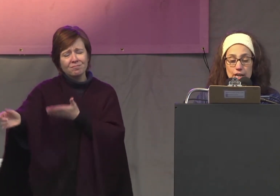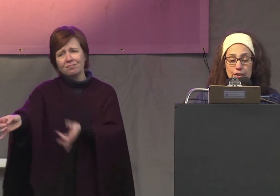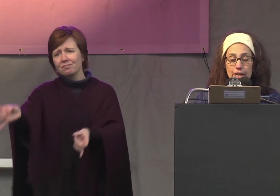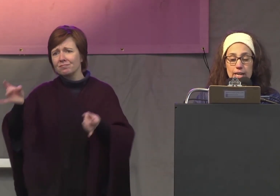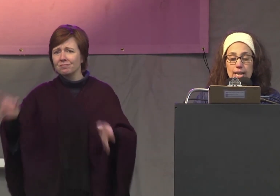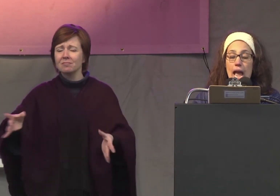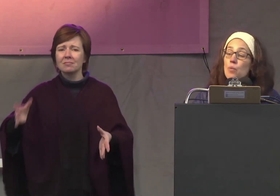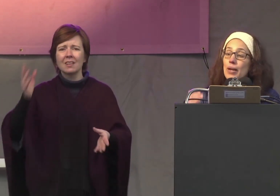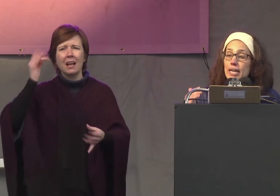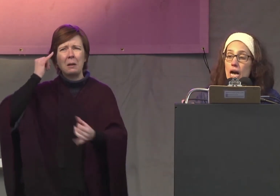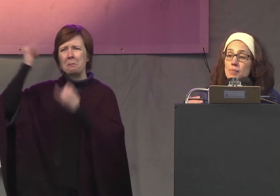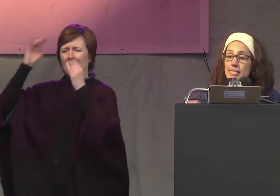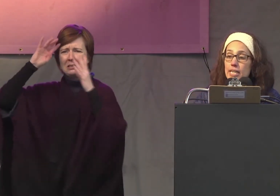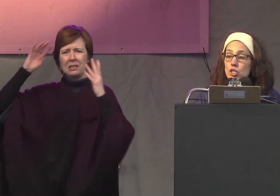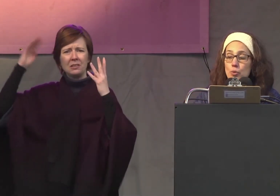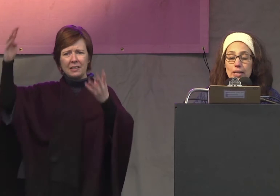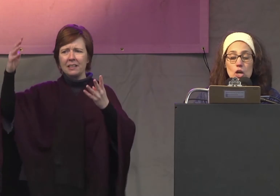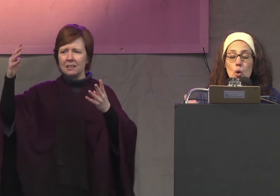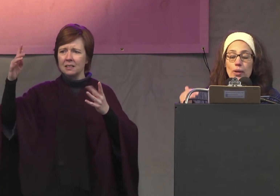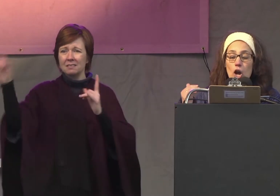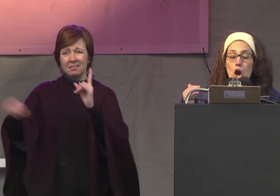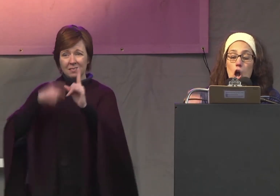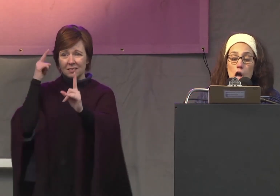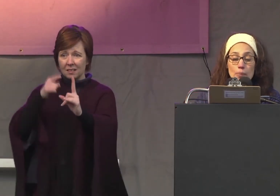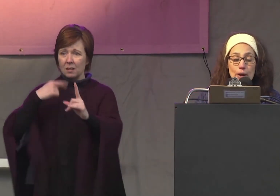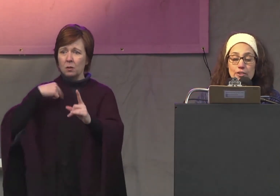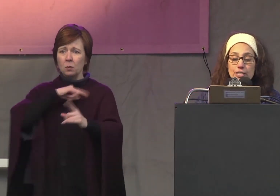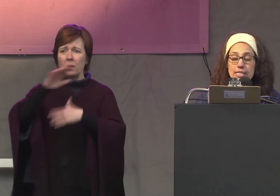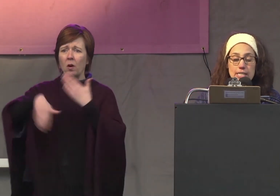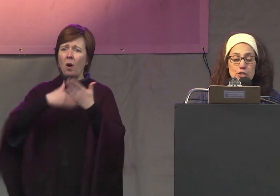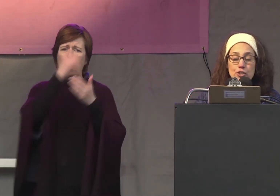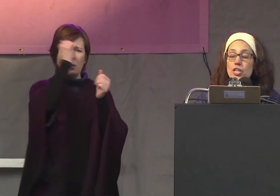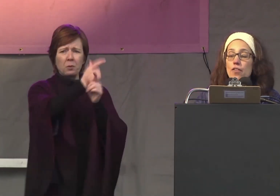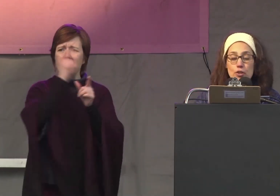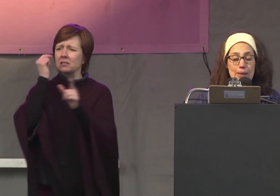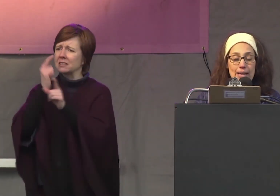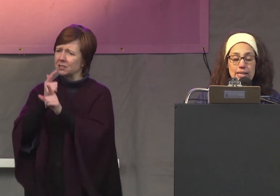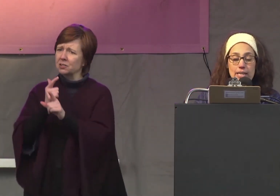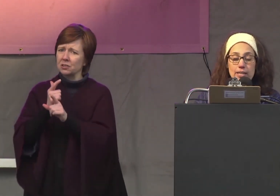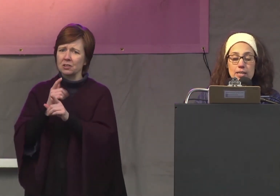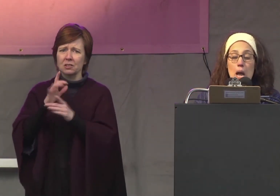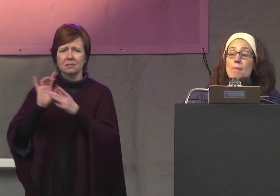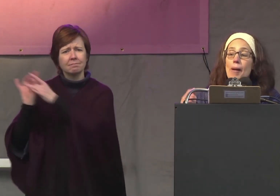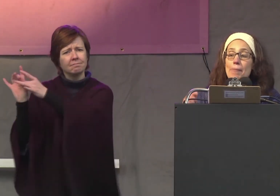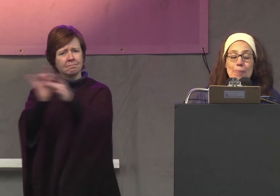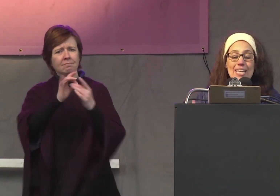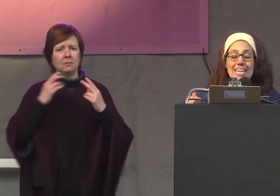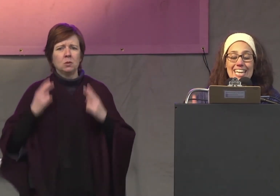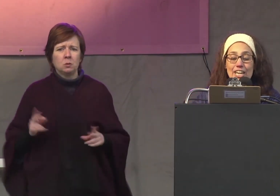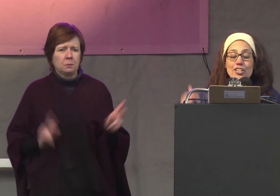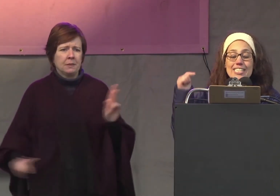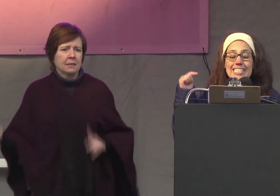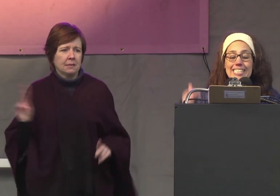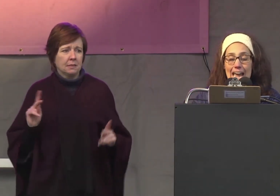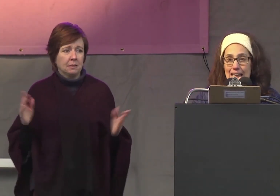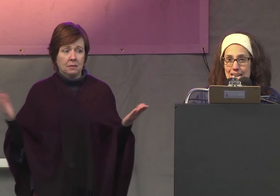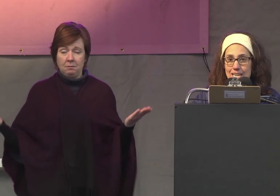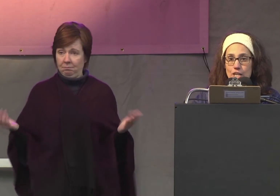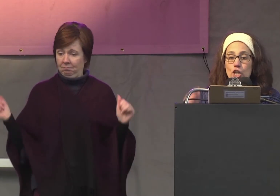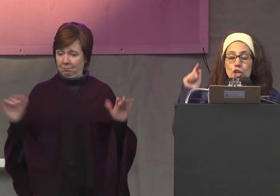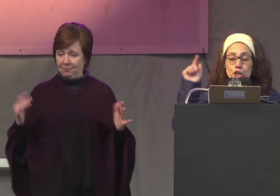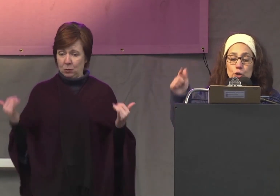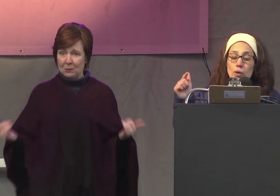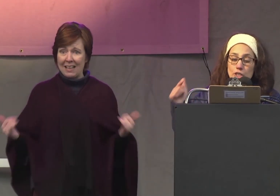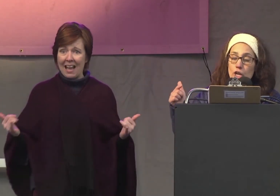imaginary and when it comes down to it we are all brothers and sisters of humanity by being here today